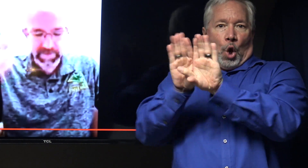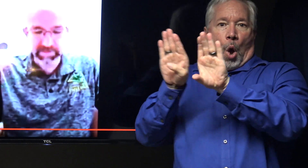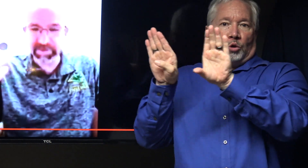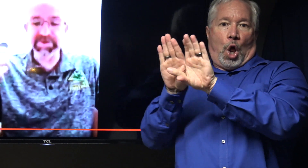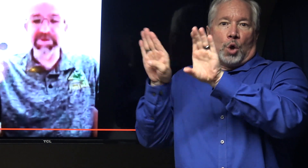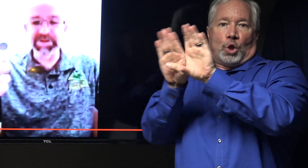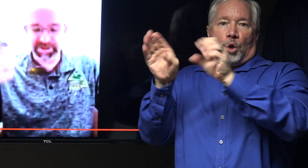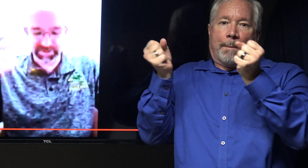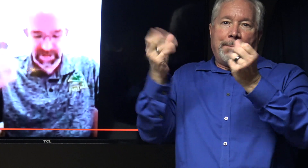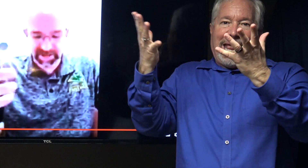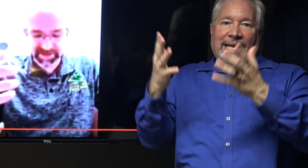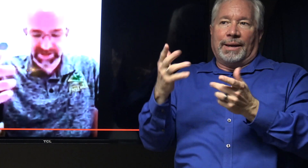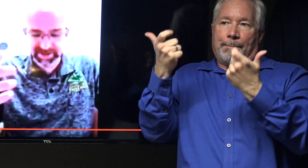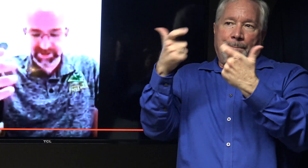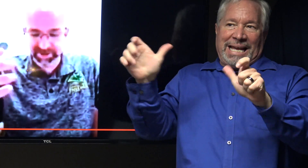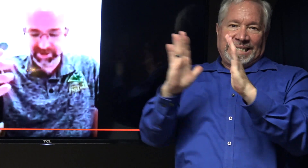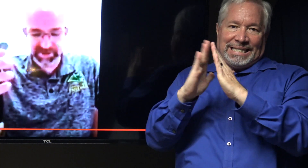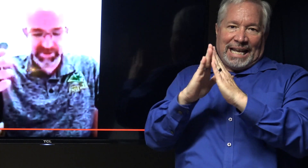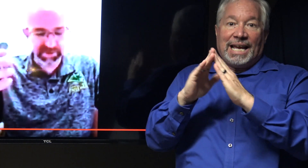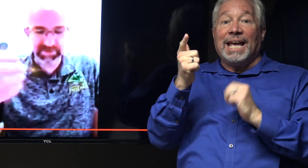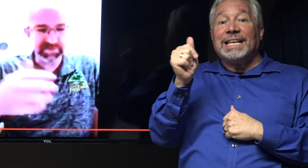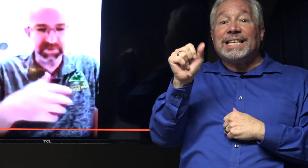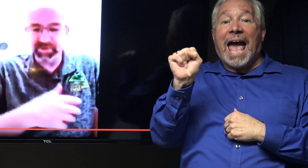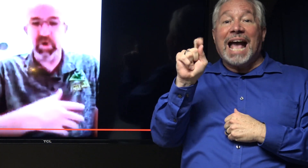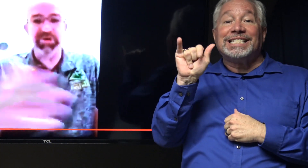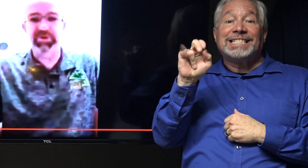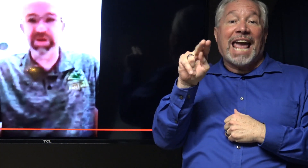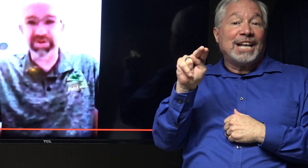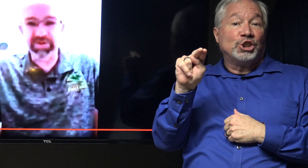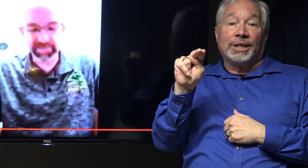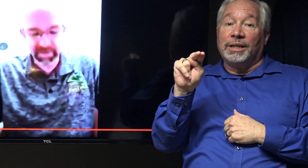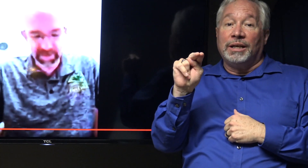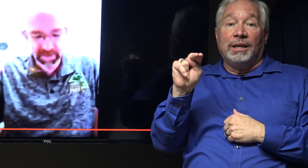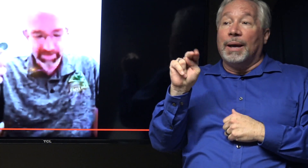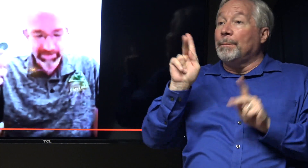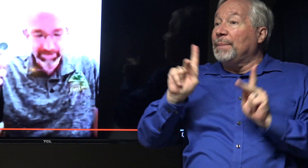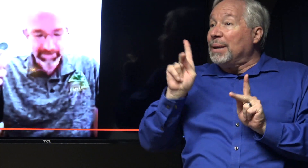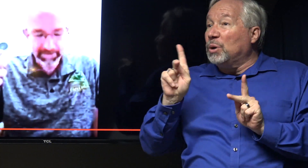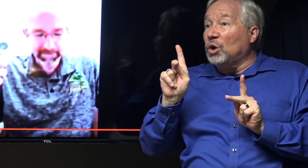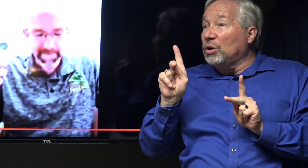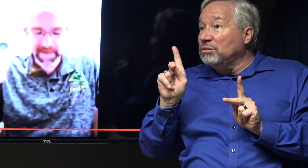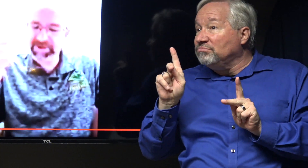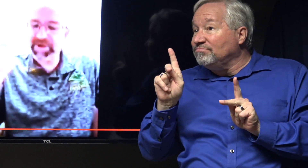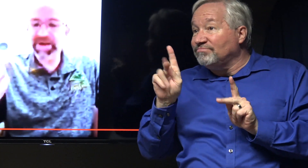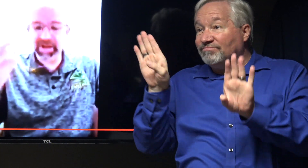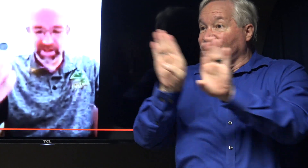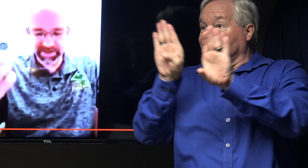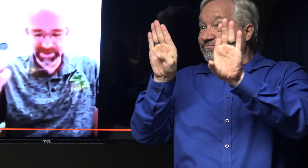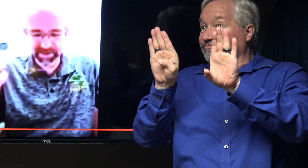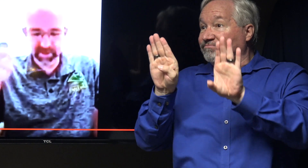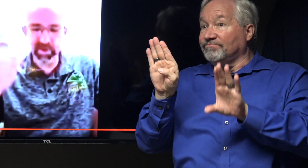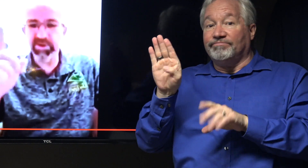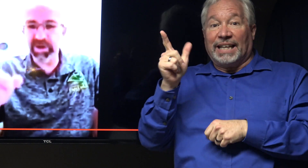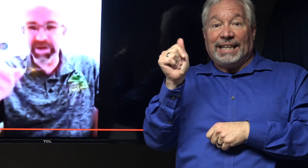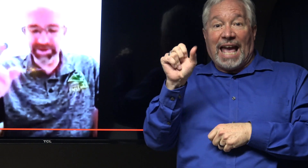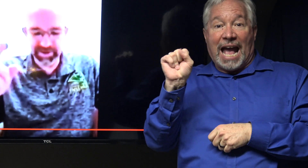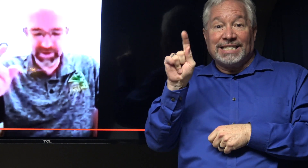in the bigger cities. I saw gas stations that people just walked away from. And I saw headlines and one read